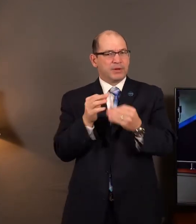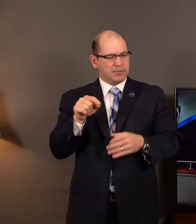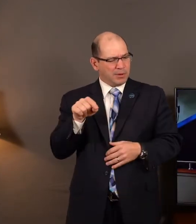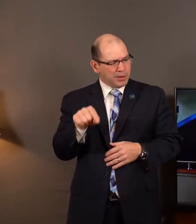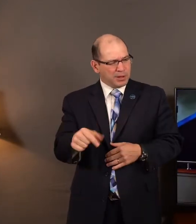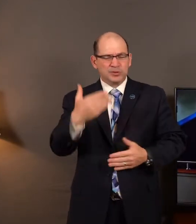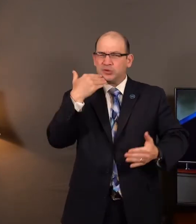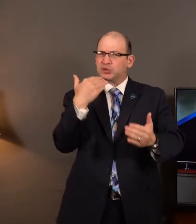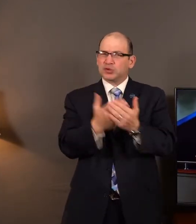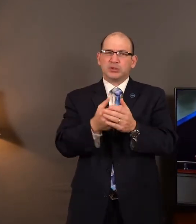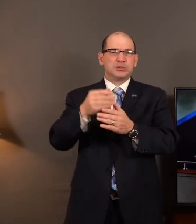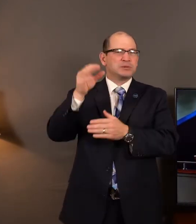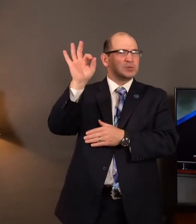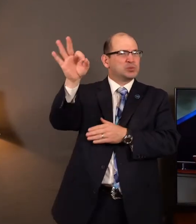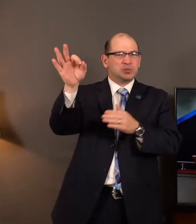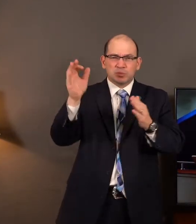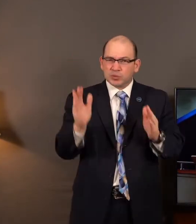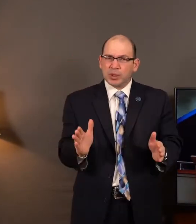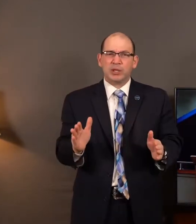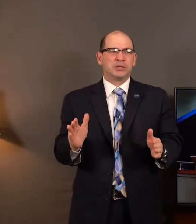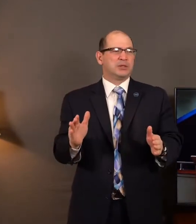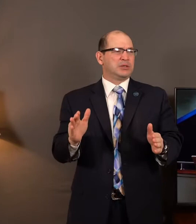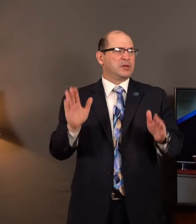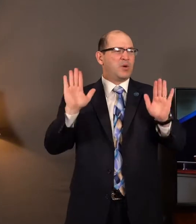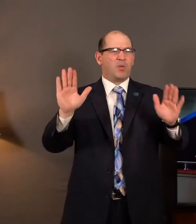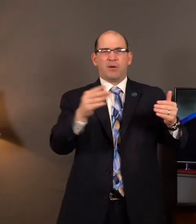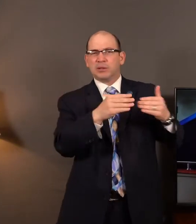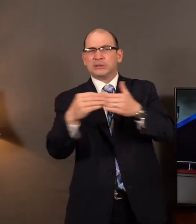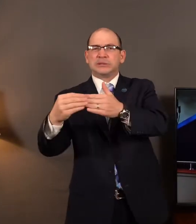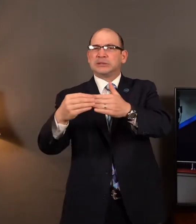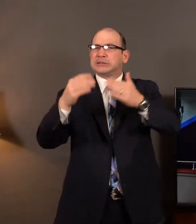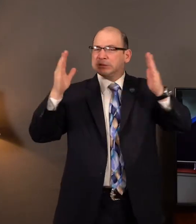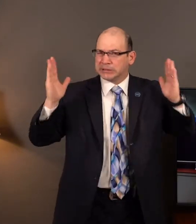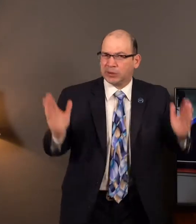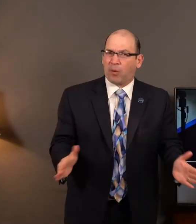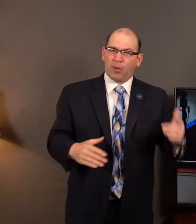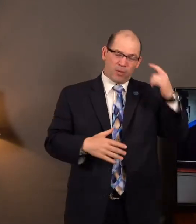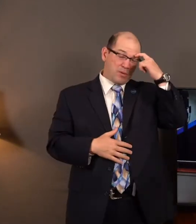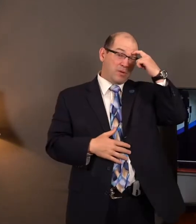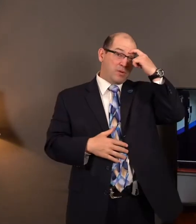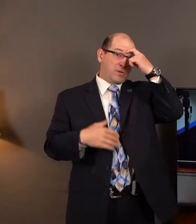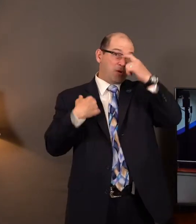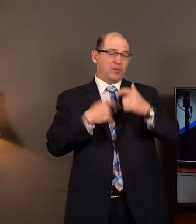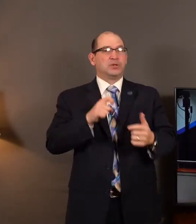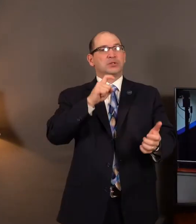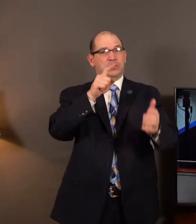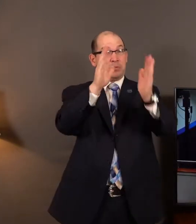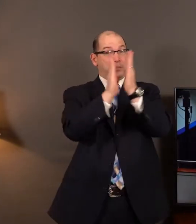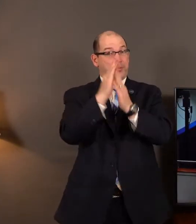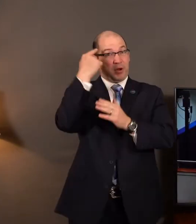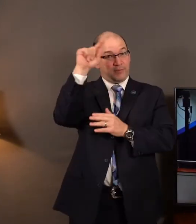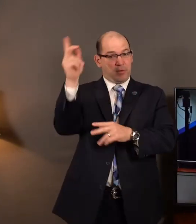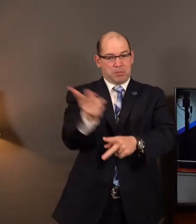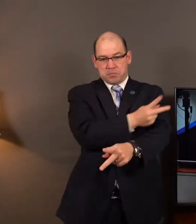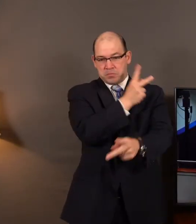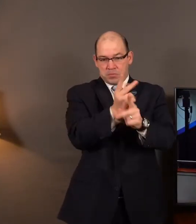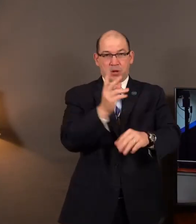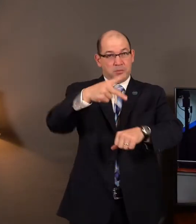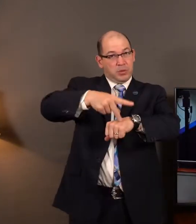His integrity of how Lancaster Baptist Church is operated. And we are to pray for our pastor. We are to support our